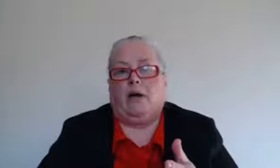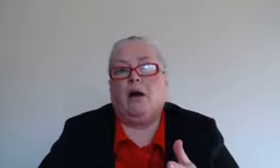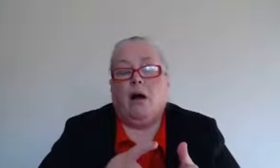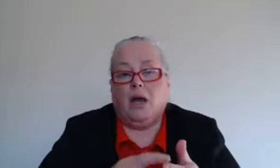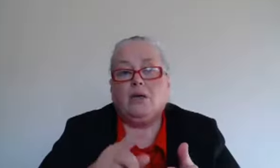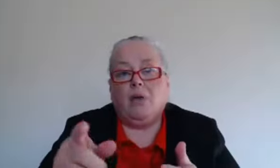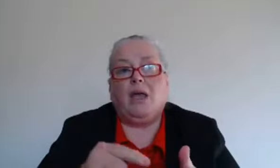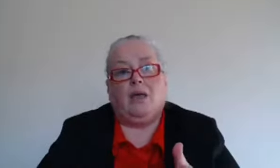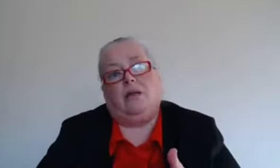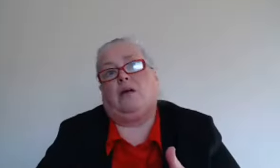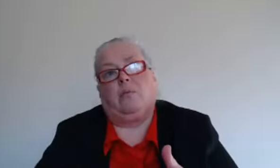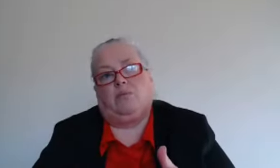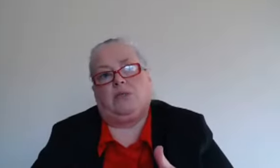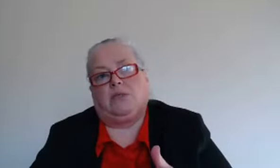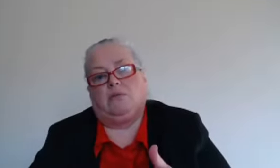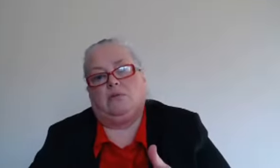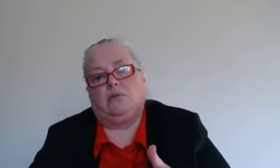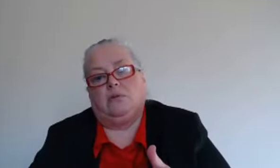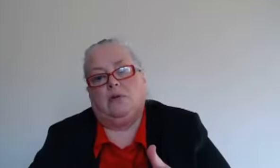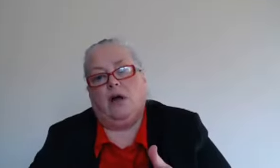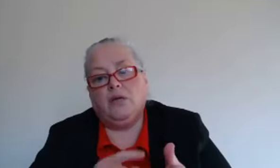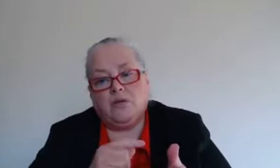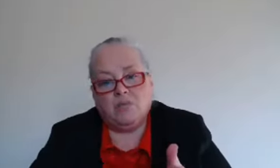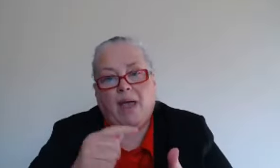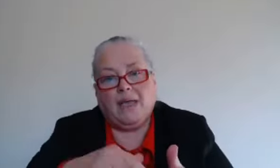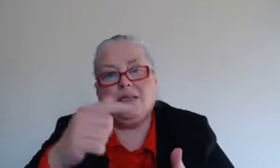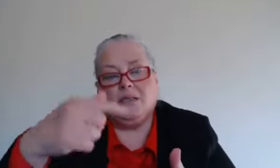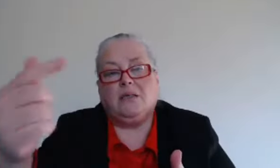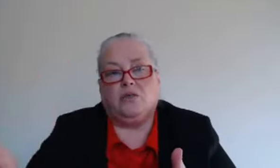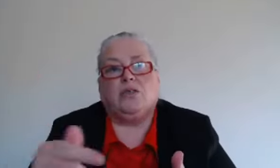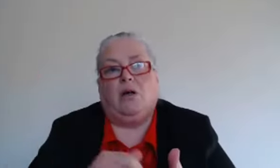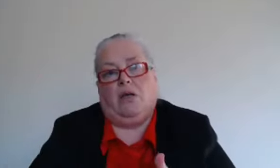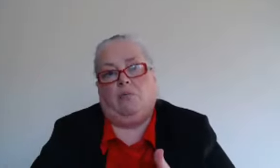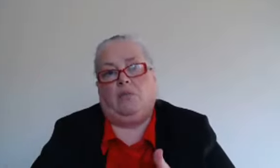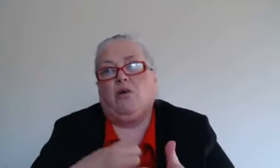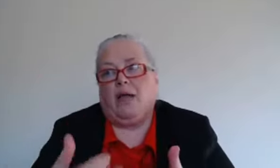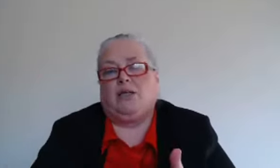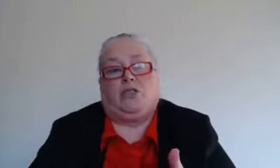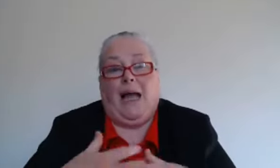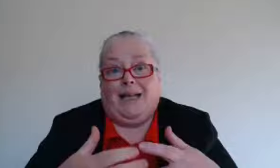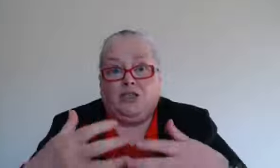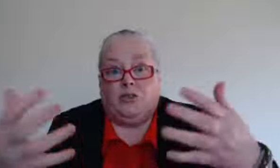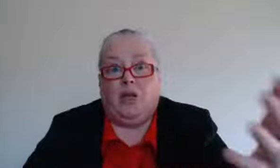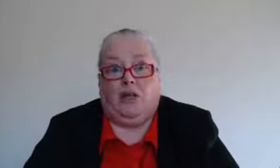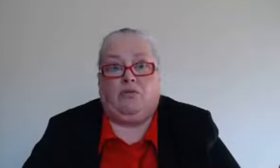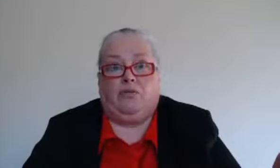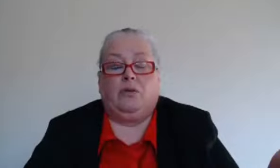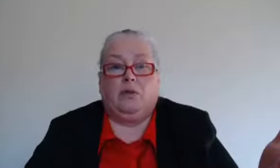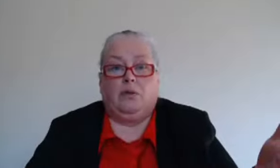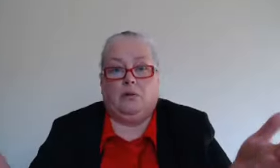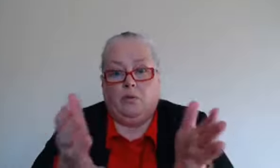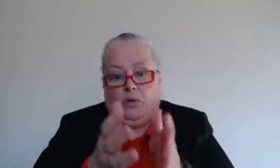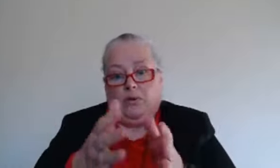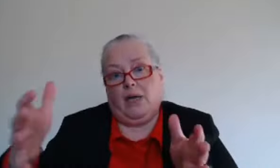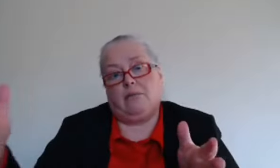are you making the commitment to are you spending your time your energy and your life you know we only get